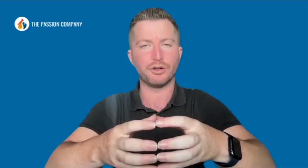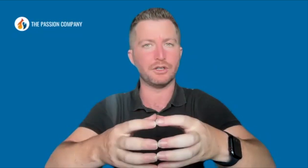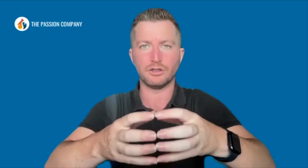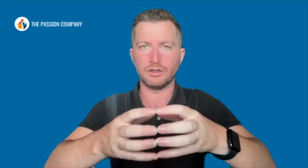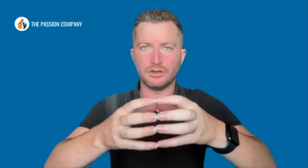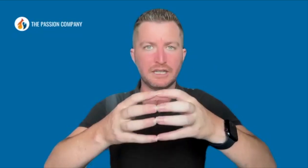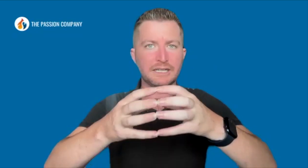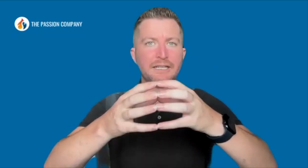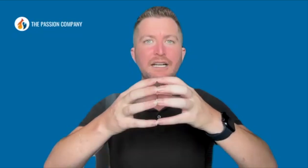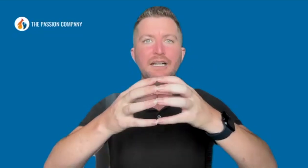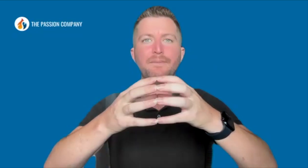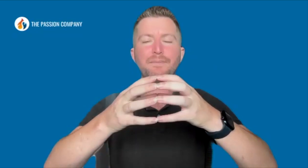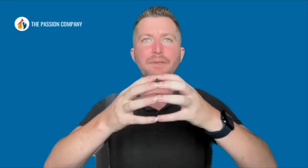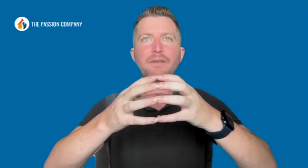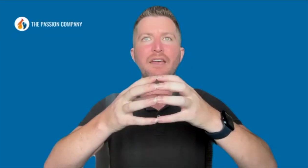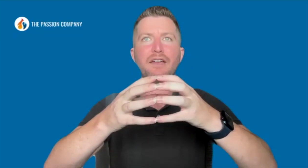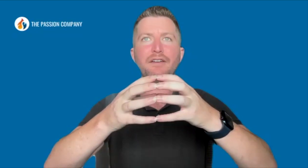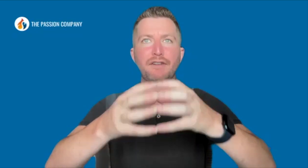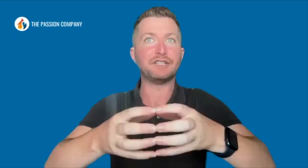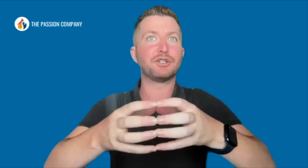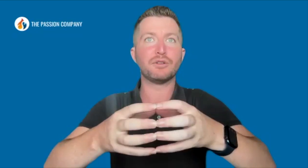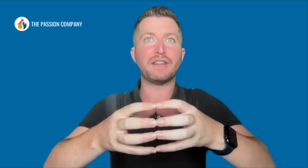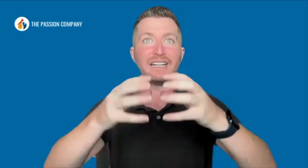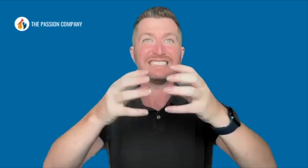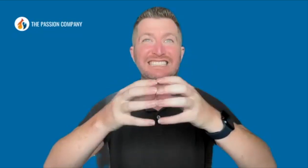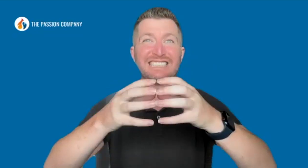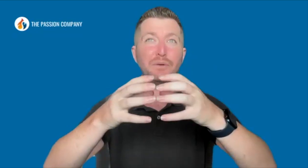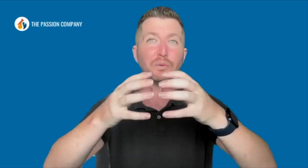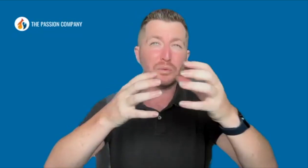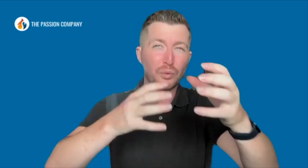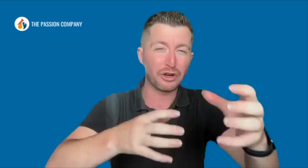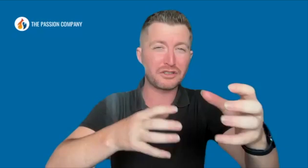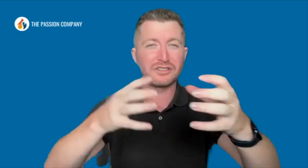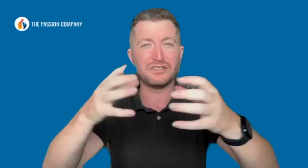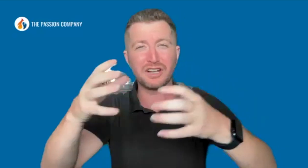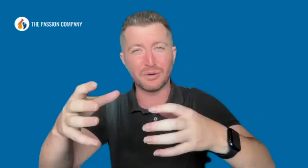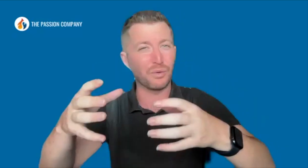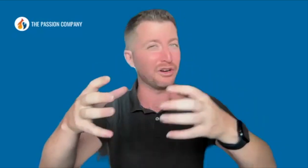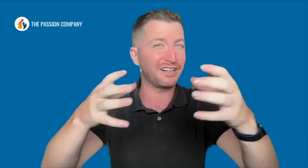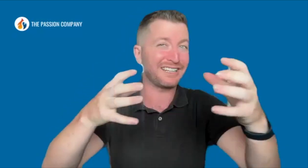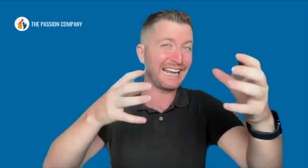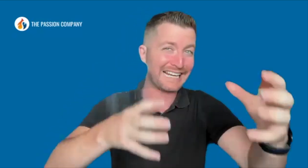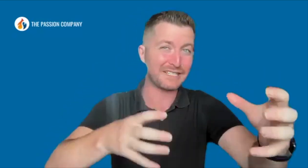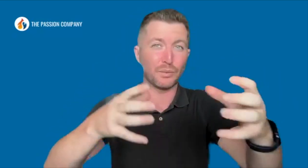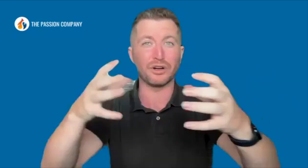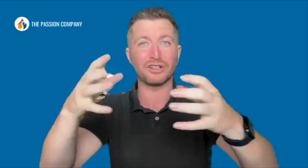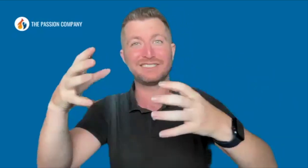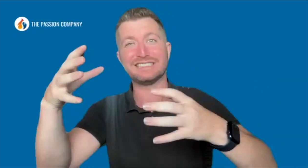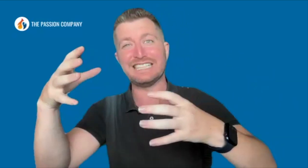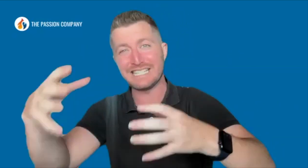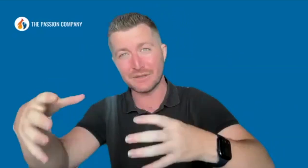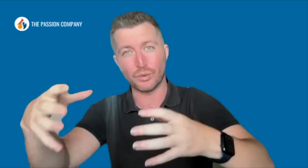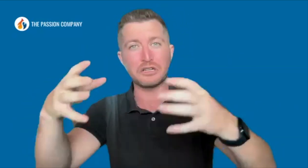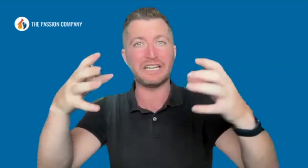venture that works, doesn't work, hasn't worked, isn't working,